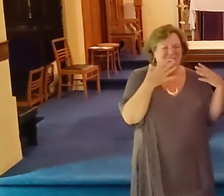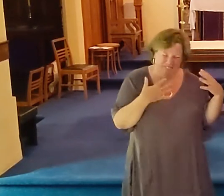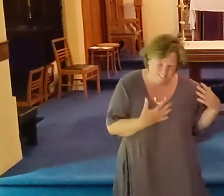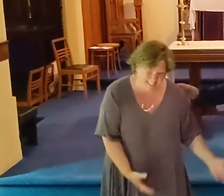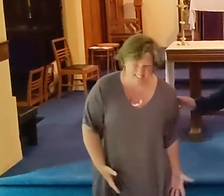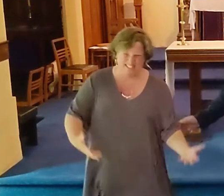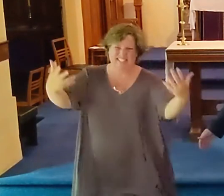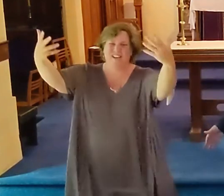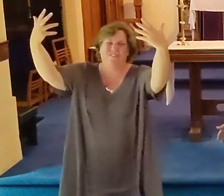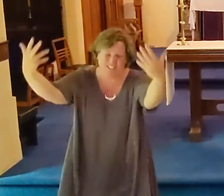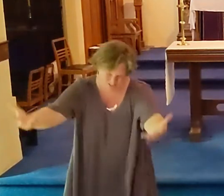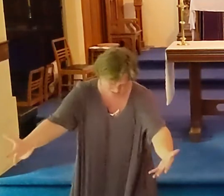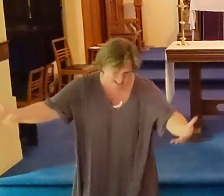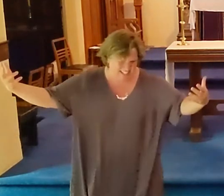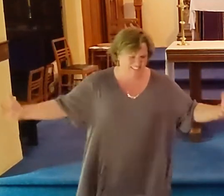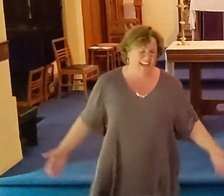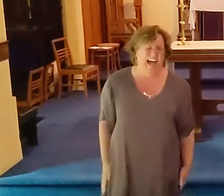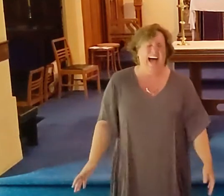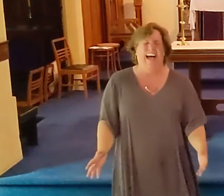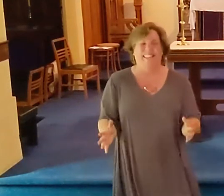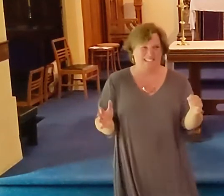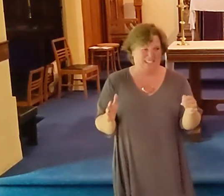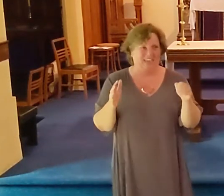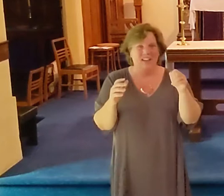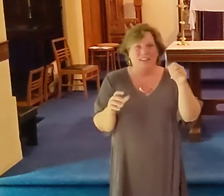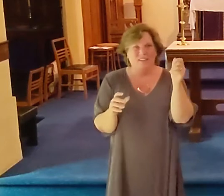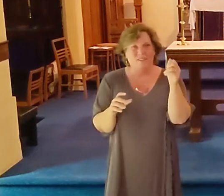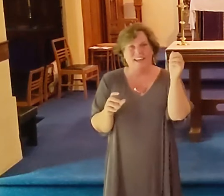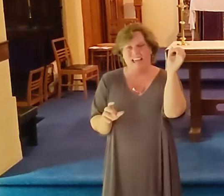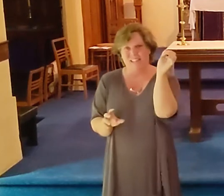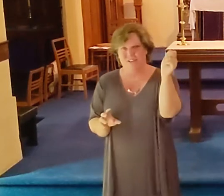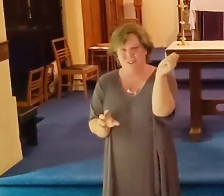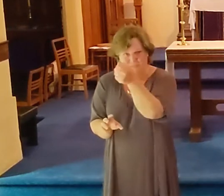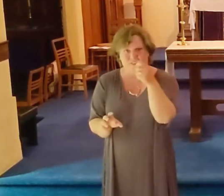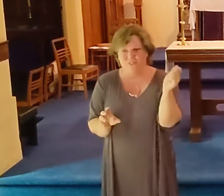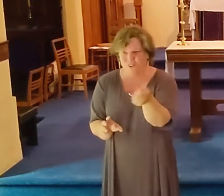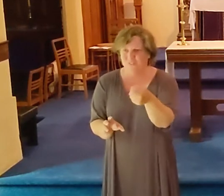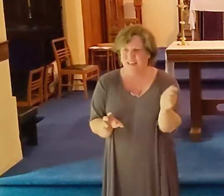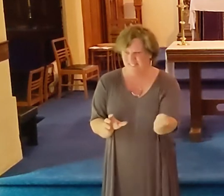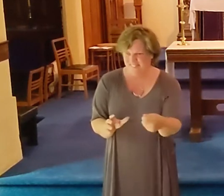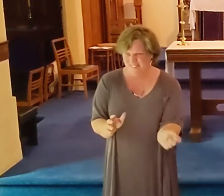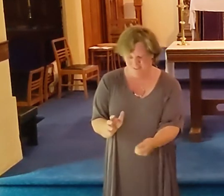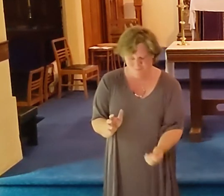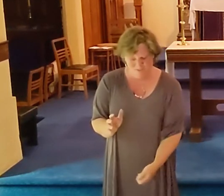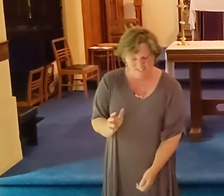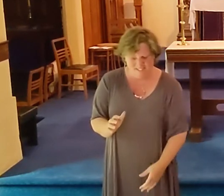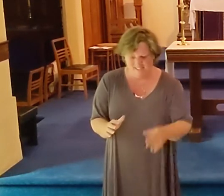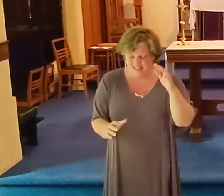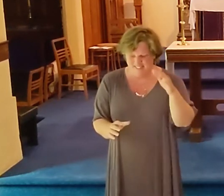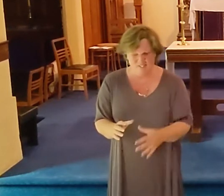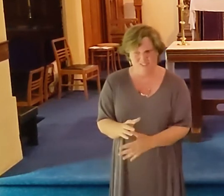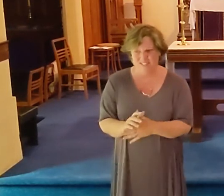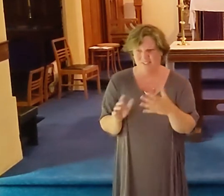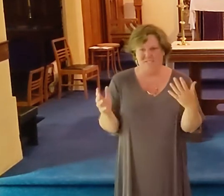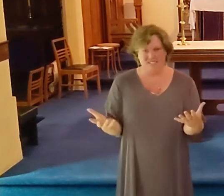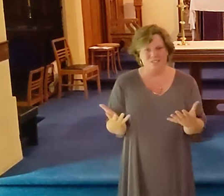It's lovely for us to sing for you. Thank you. You know, we had a calendar of crossed out gigs